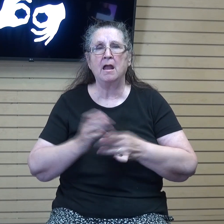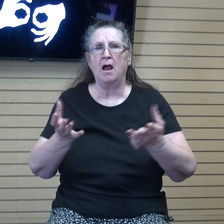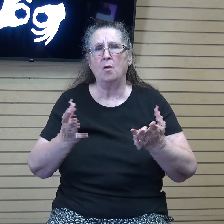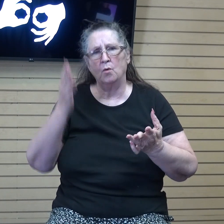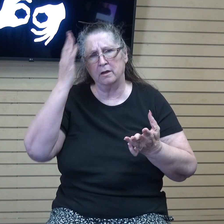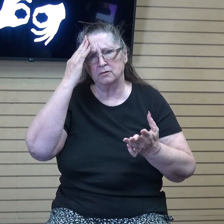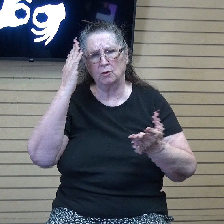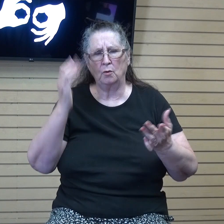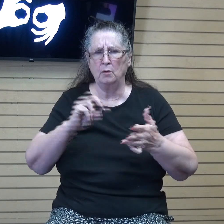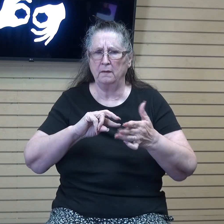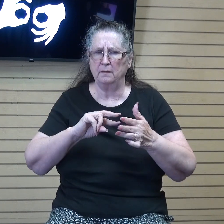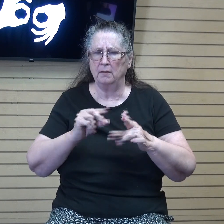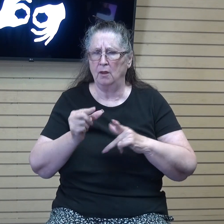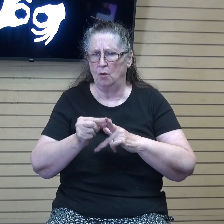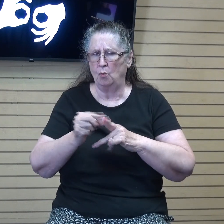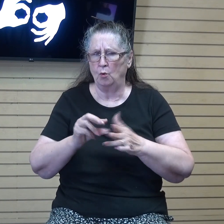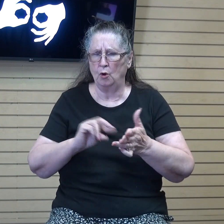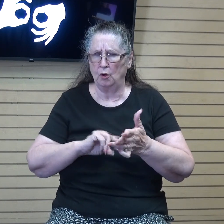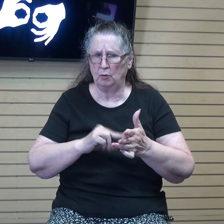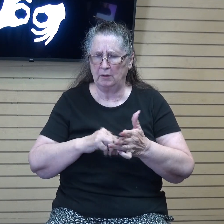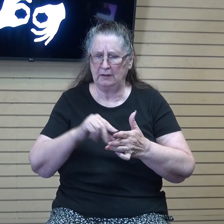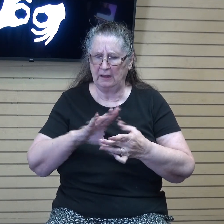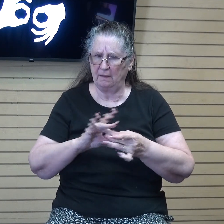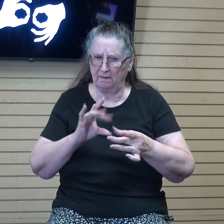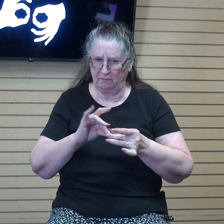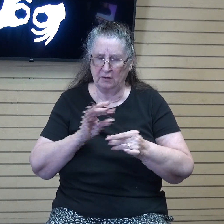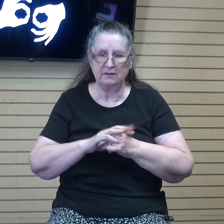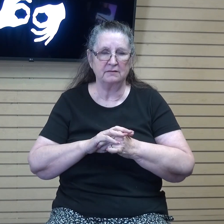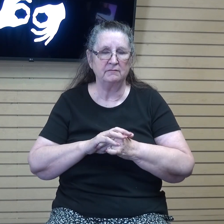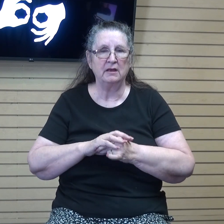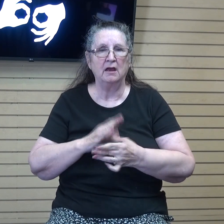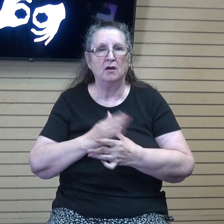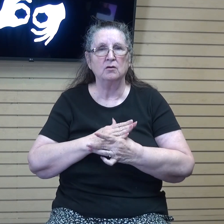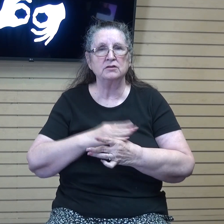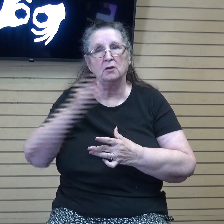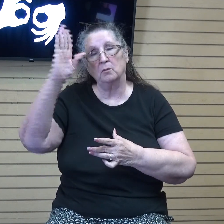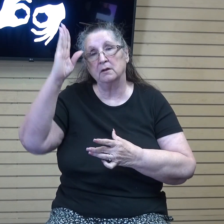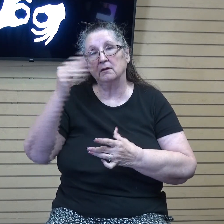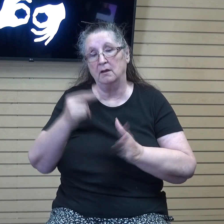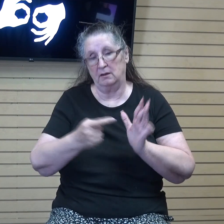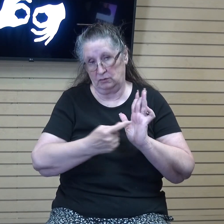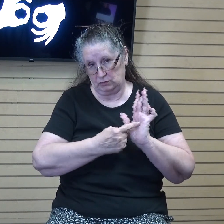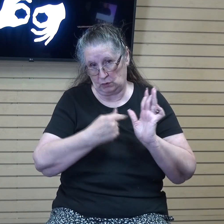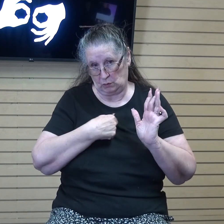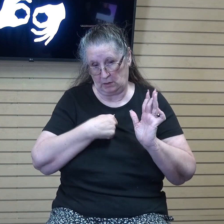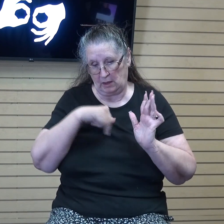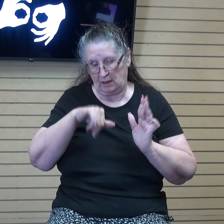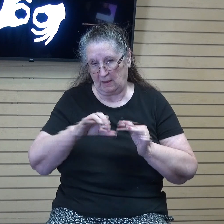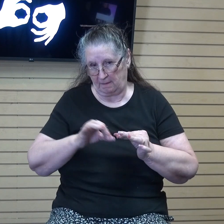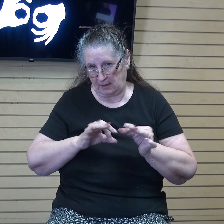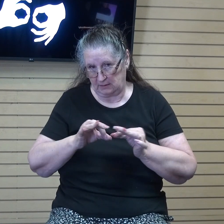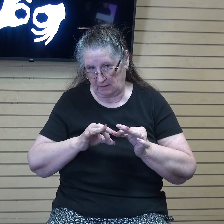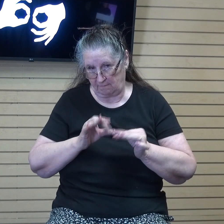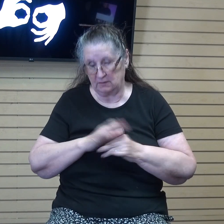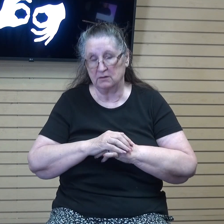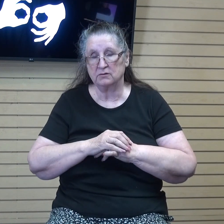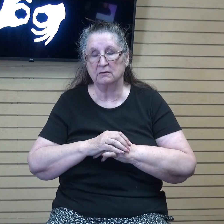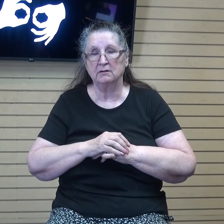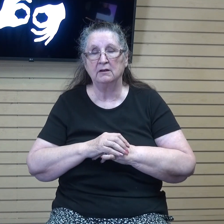phrase. And I'd also like to share what God revealed to me in that definition and some scriptures to go